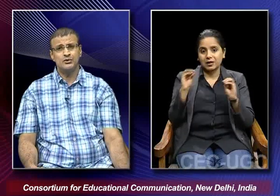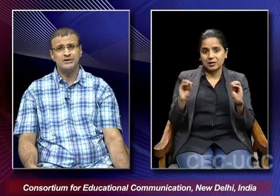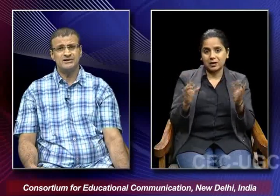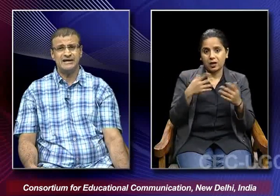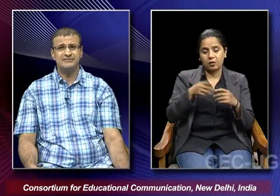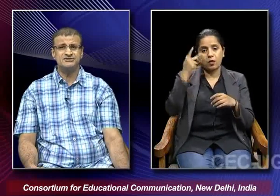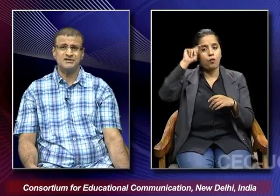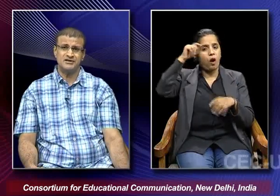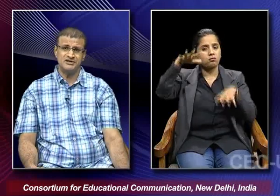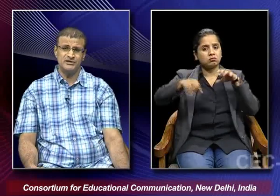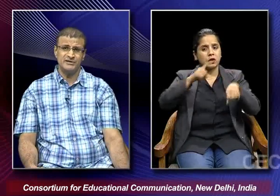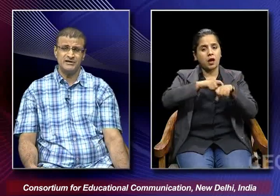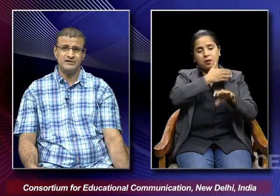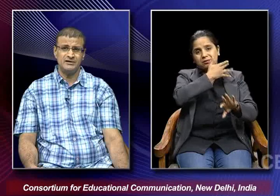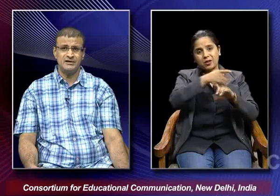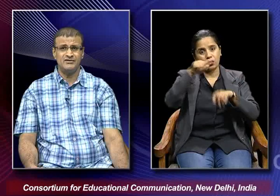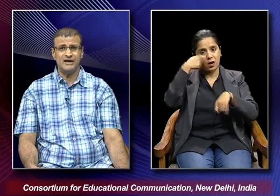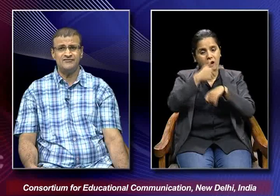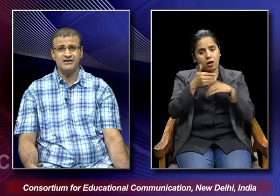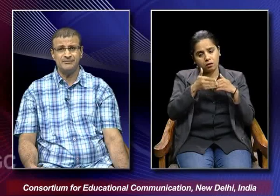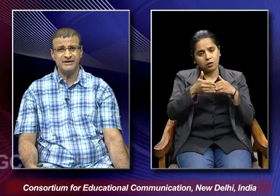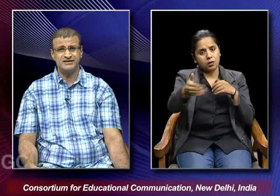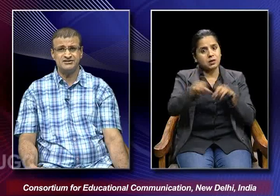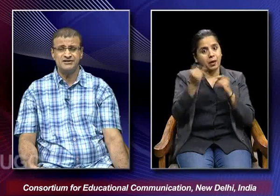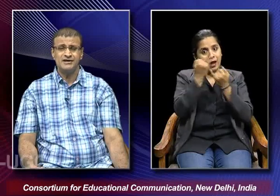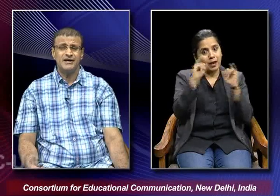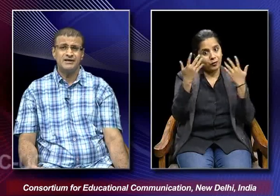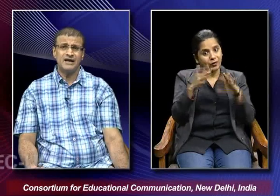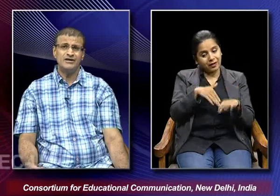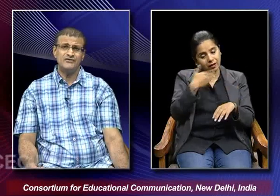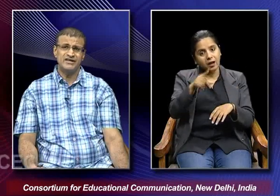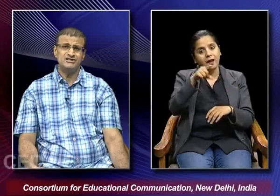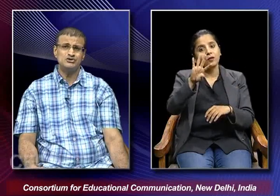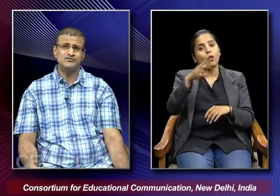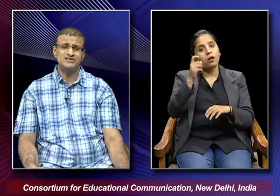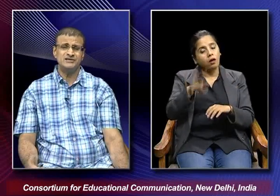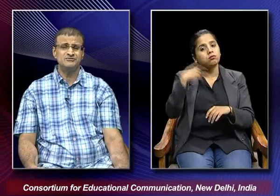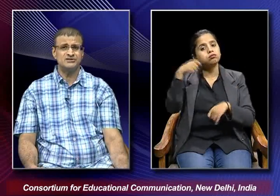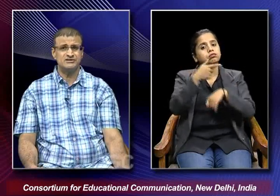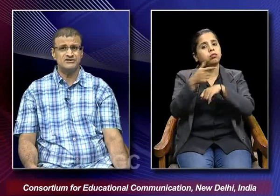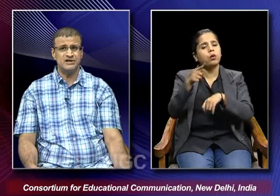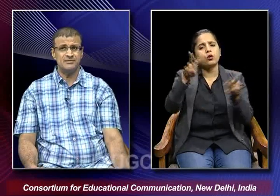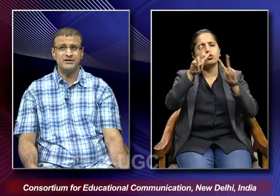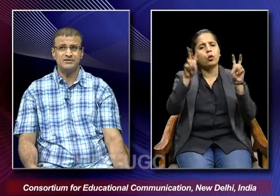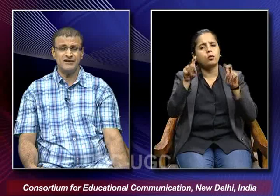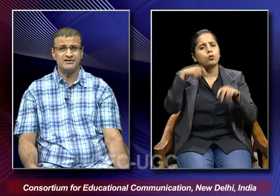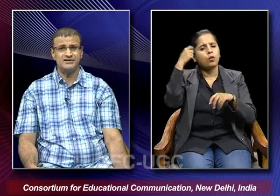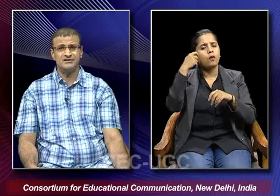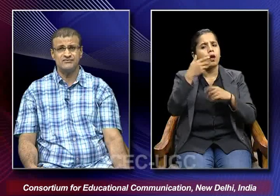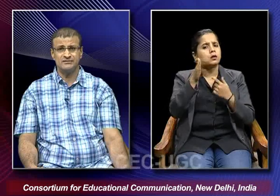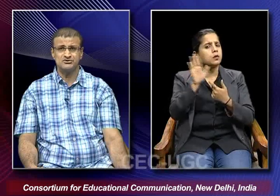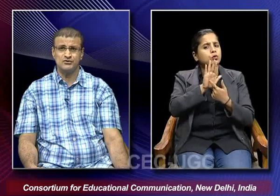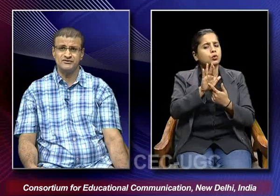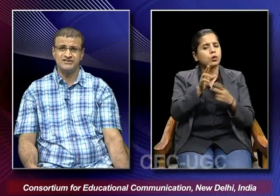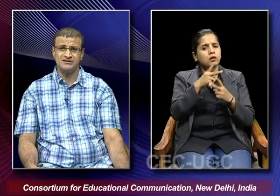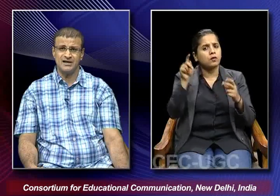the colonial times continuing even after independence and the kind of range of the themes which are being reflected in the